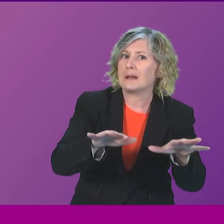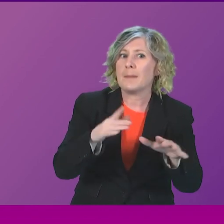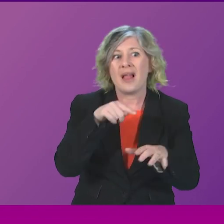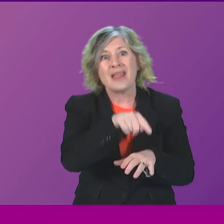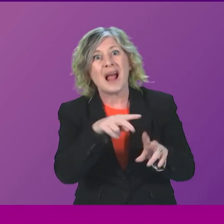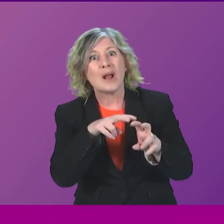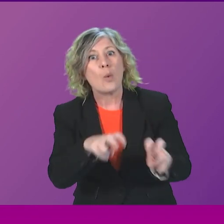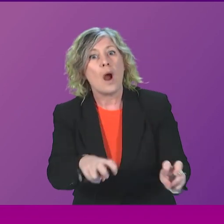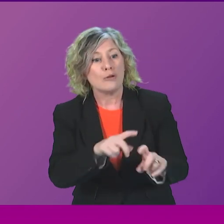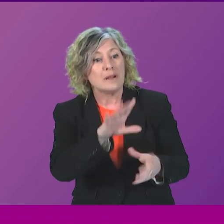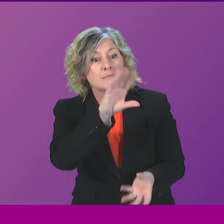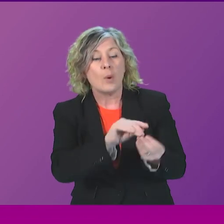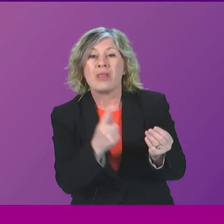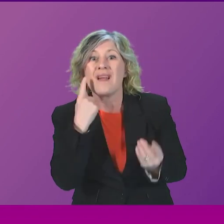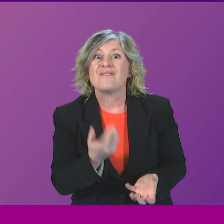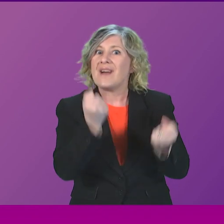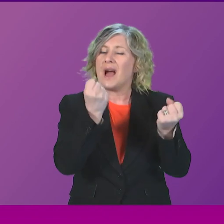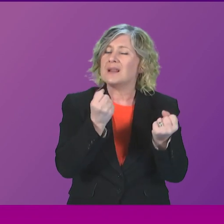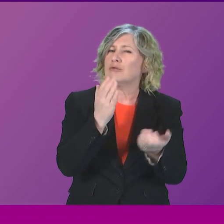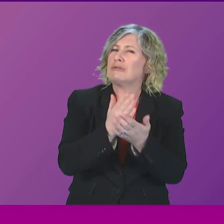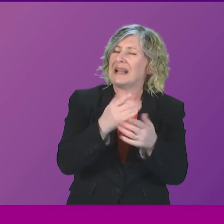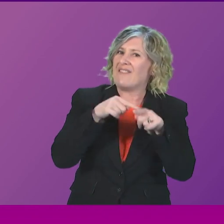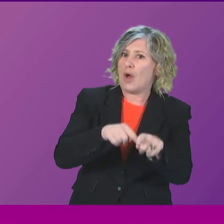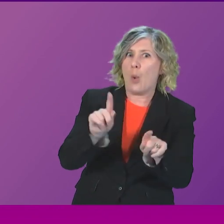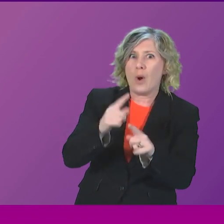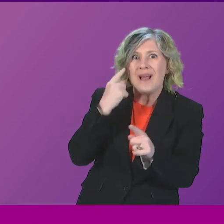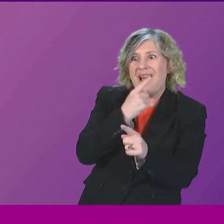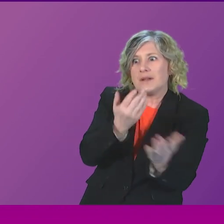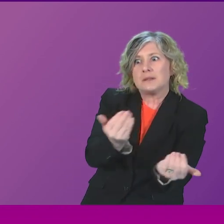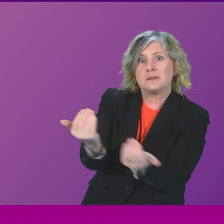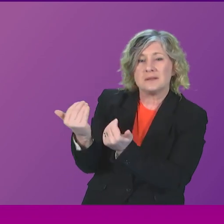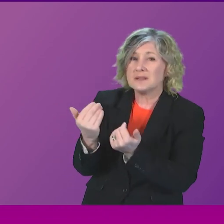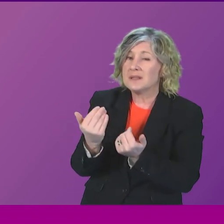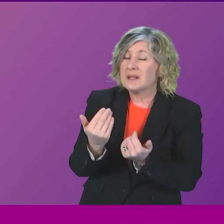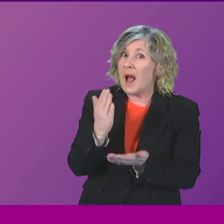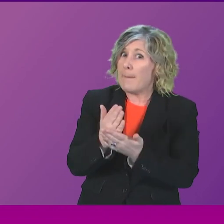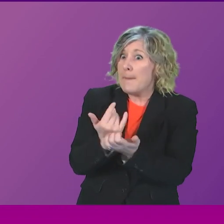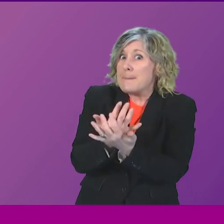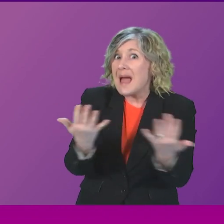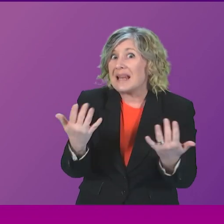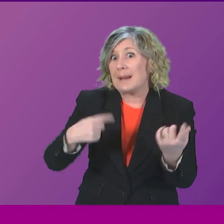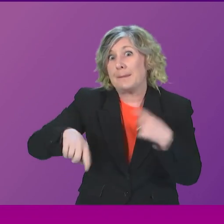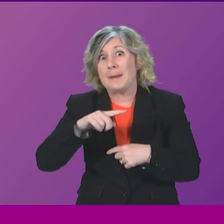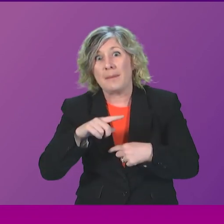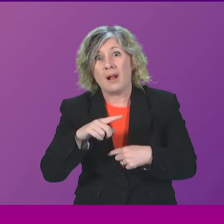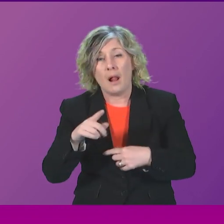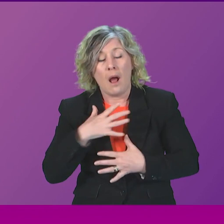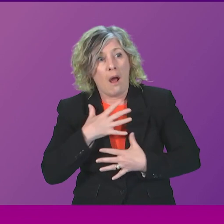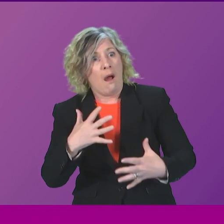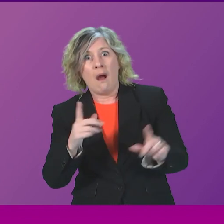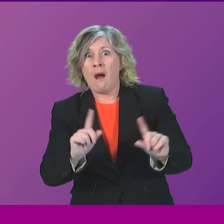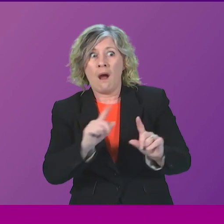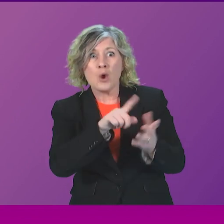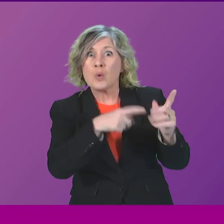only be as good as the evidence it receives. Over the past few weeks, people have been horrified by the UK government's decision to withhold